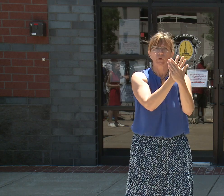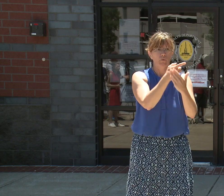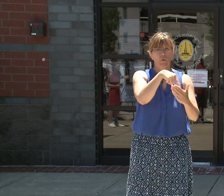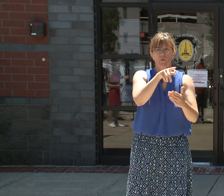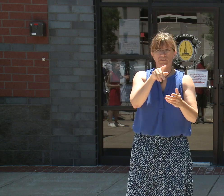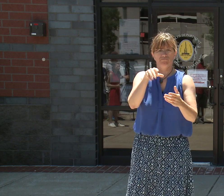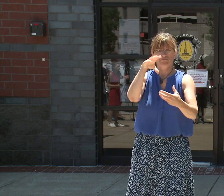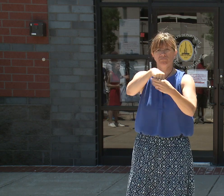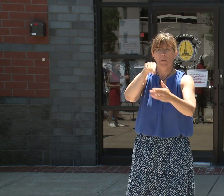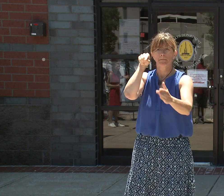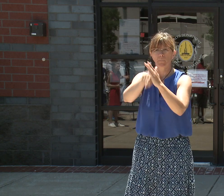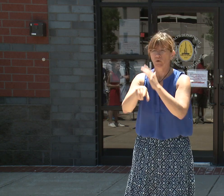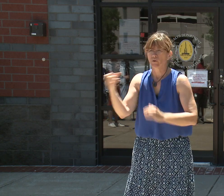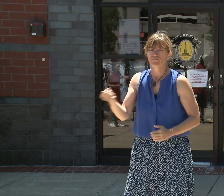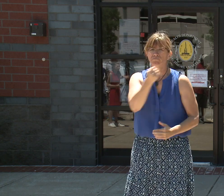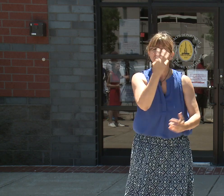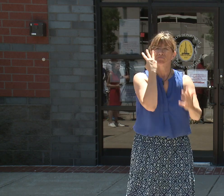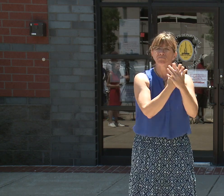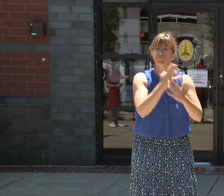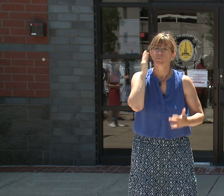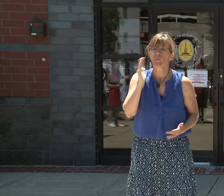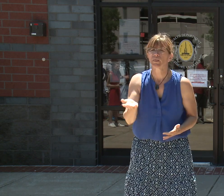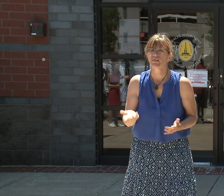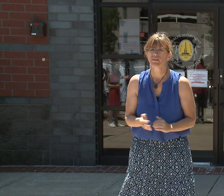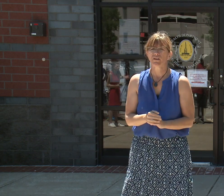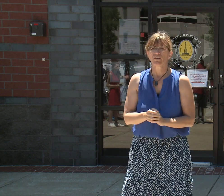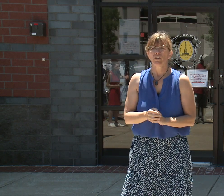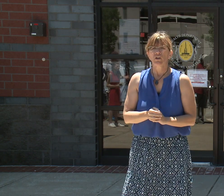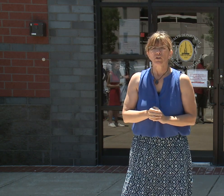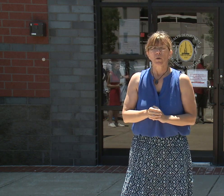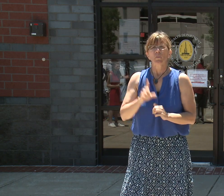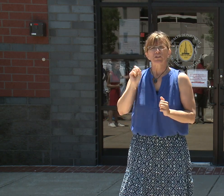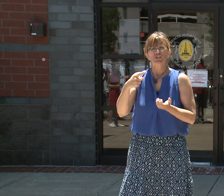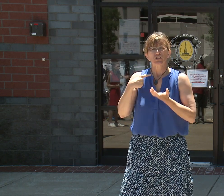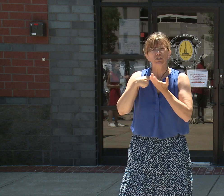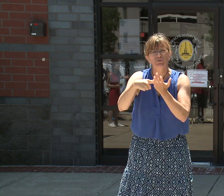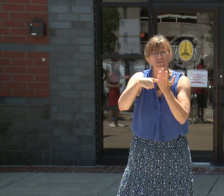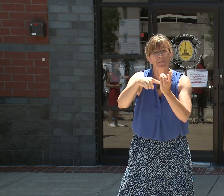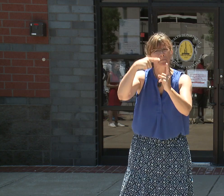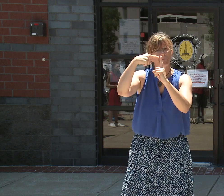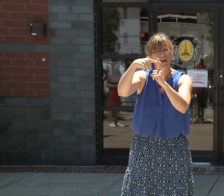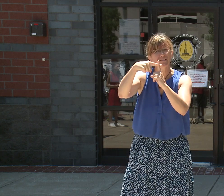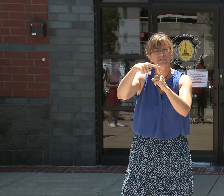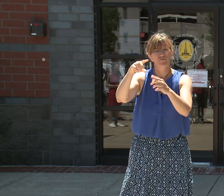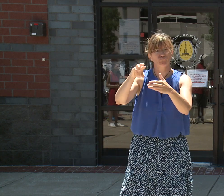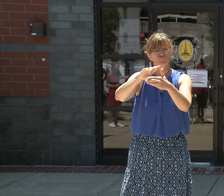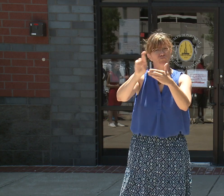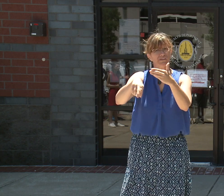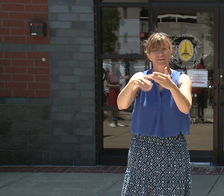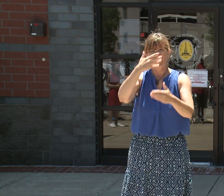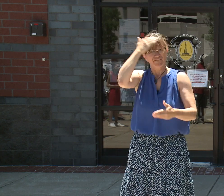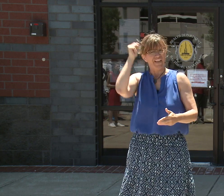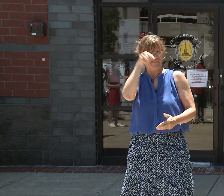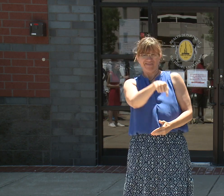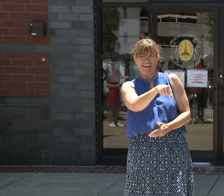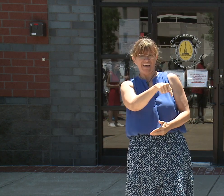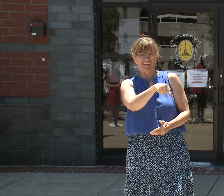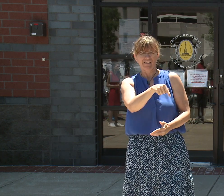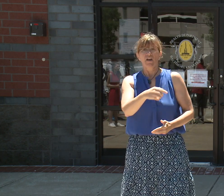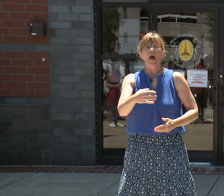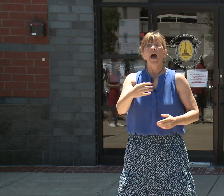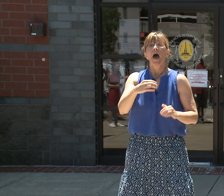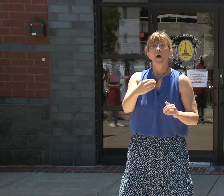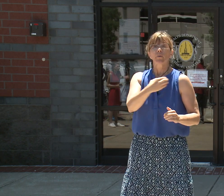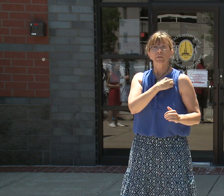how our police department has a 51% clearance rates on homicides, something that families who have lost loved ones would love to hear about.